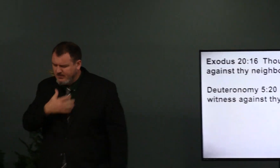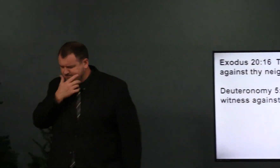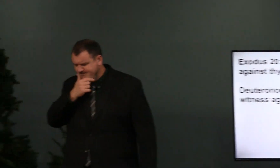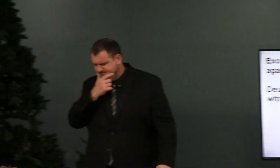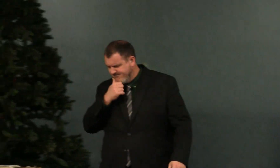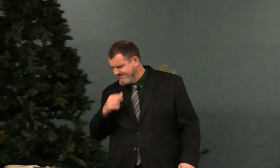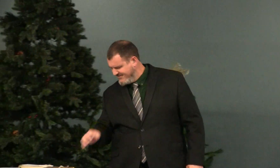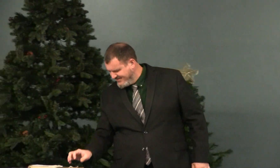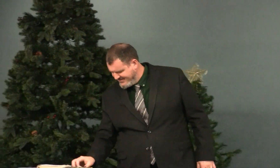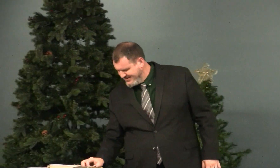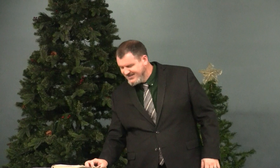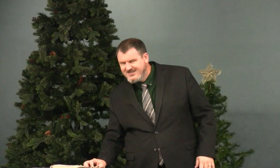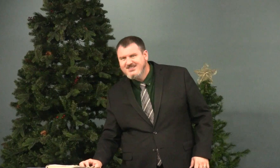So how would you sign this?